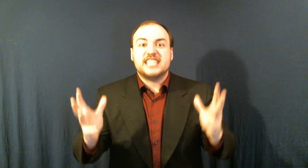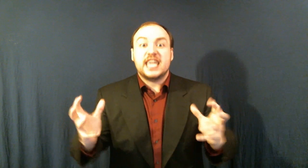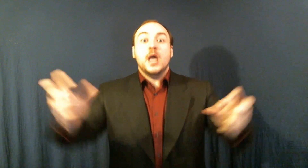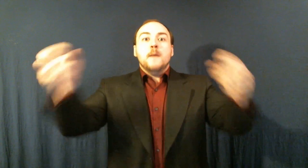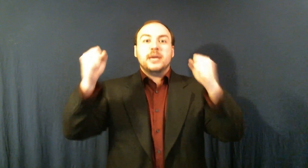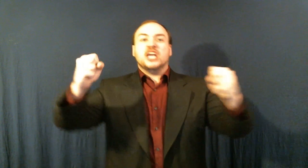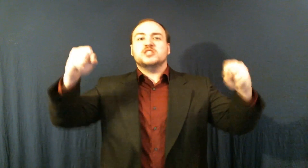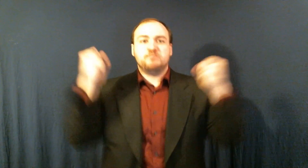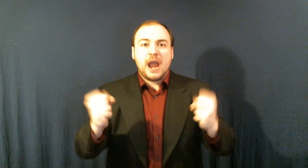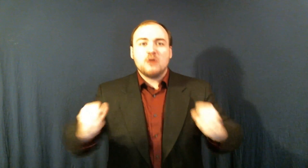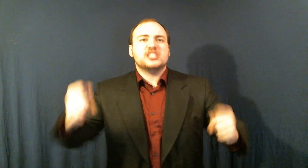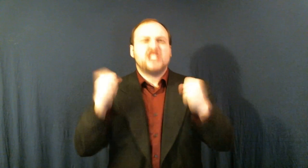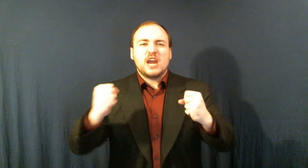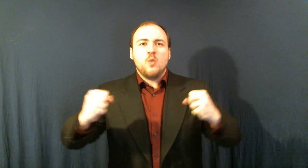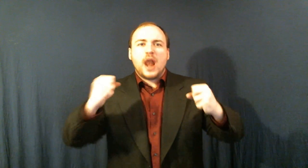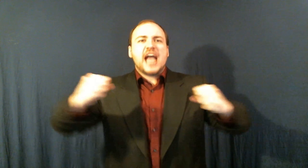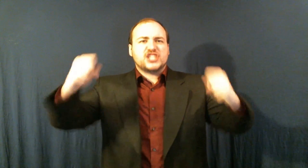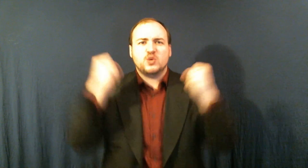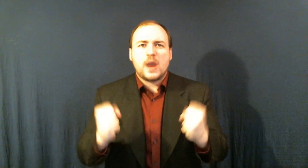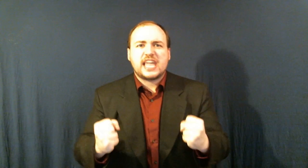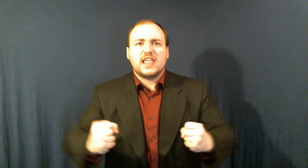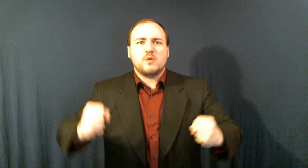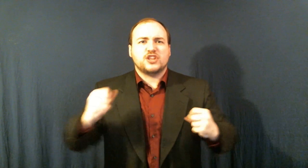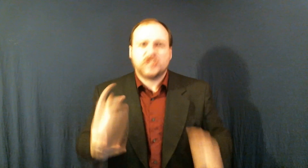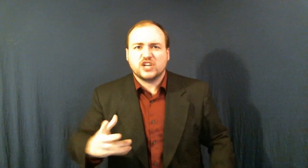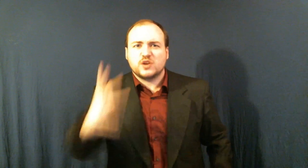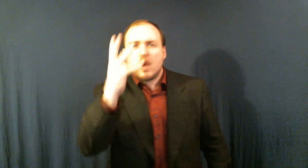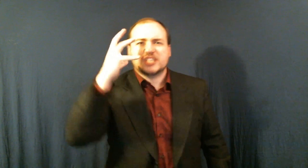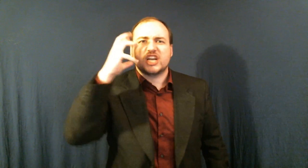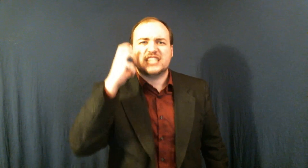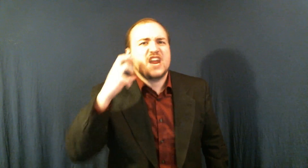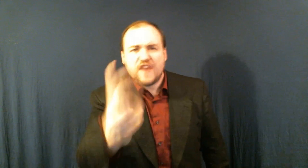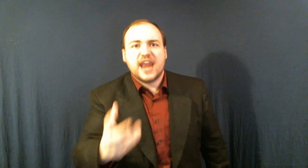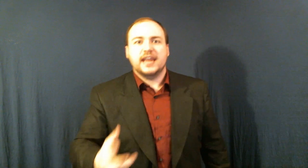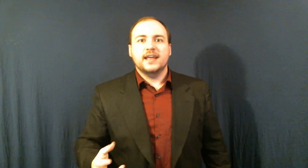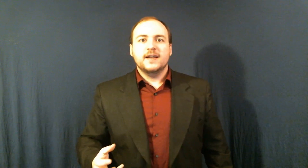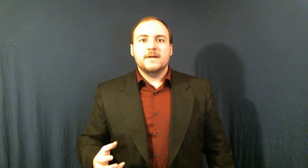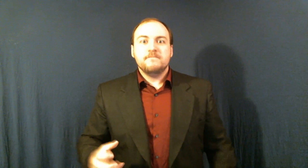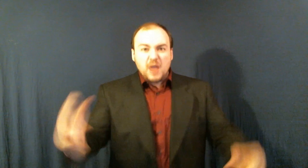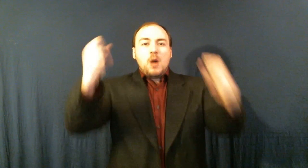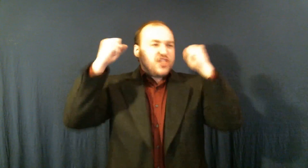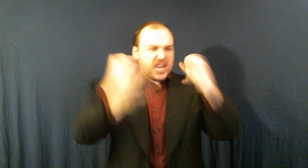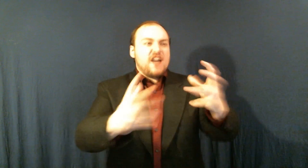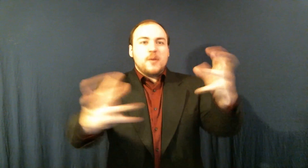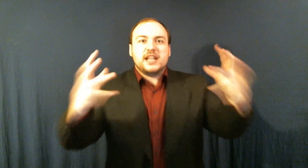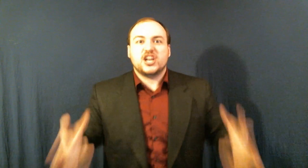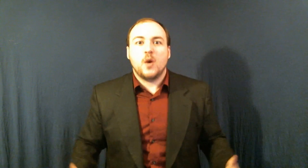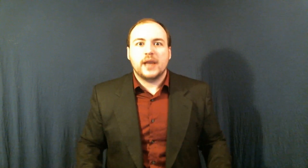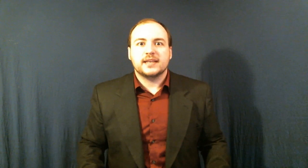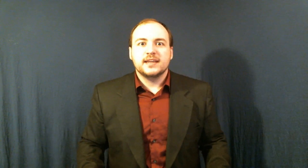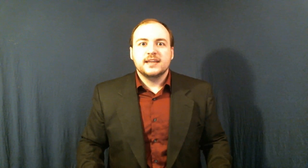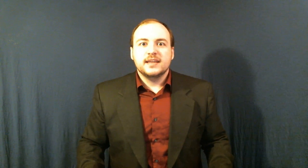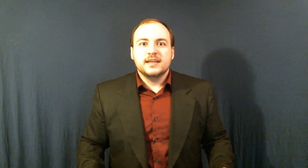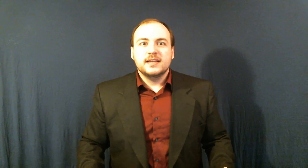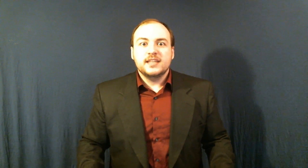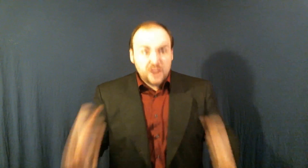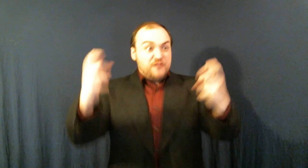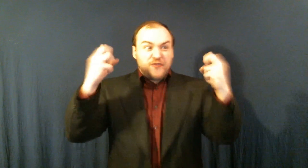because parents didn't want to actually regulate what their children watched on TV They wanted the government to do it! You